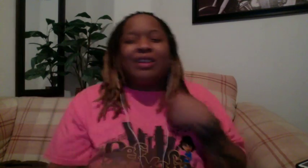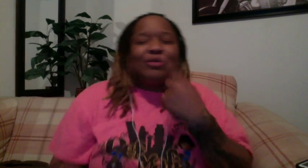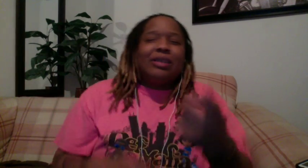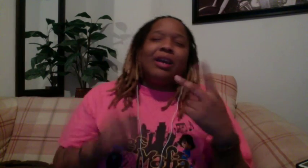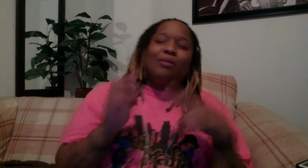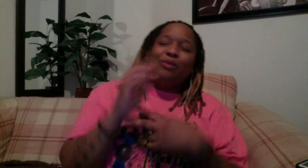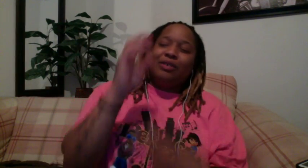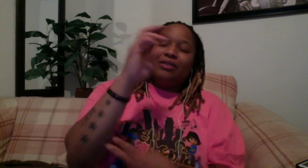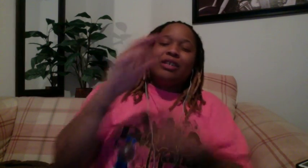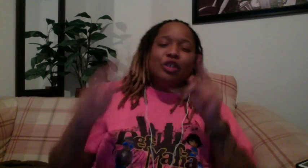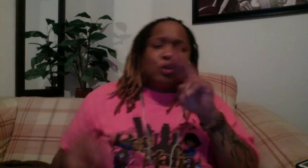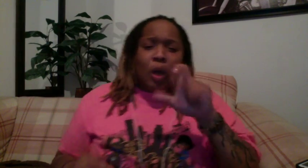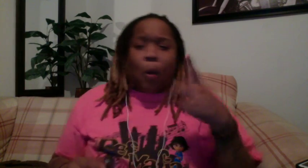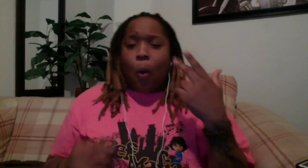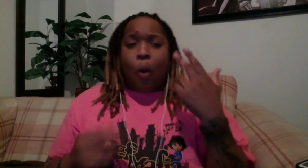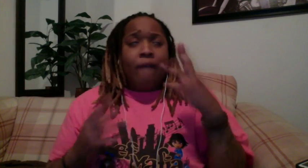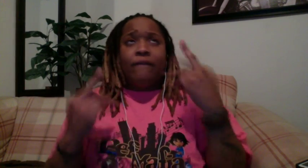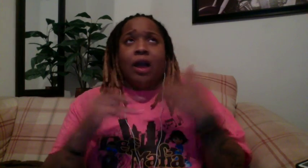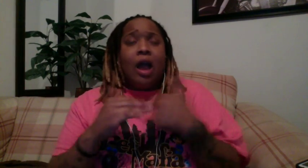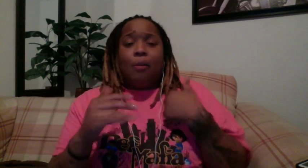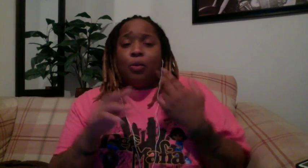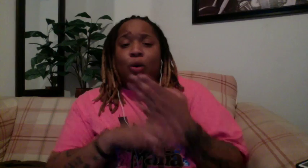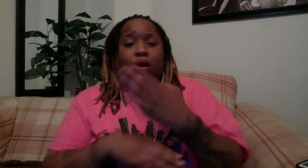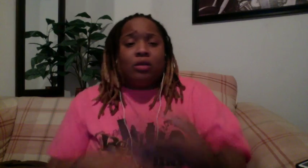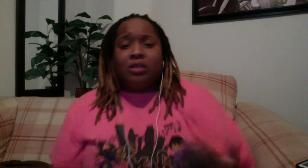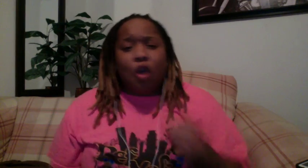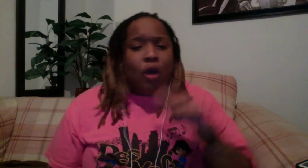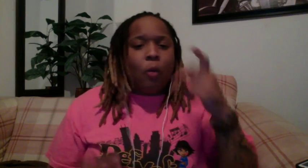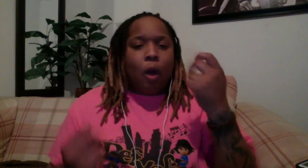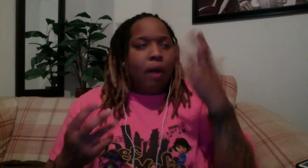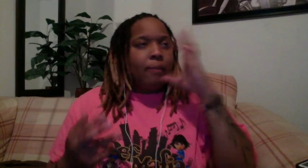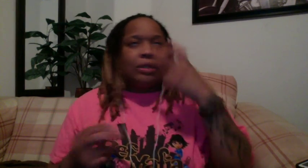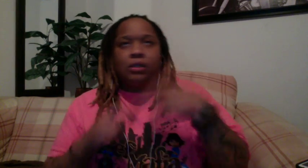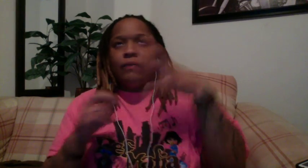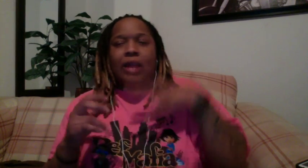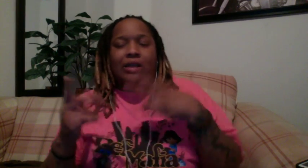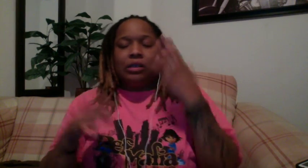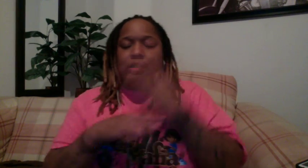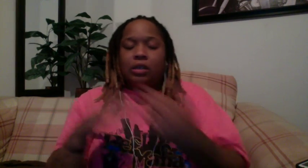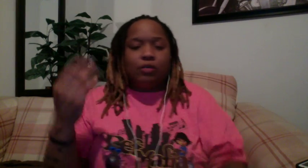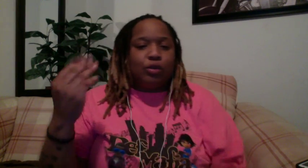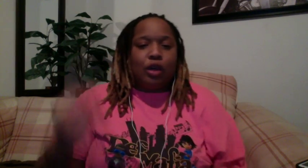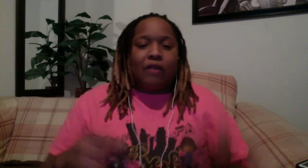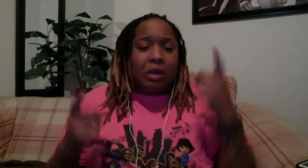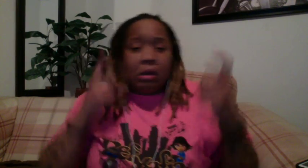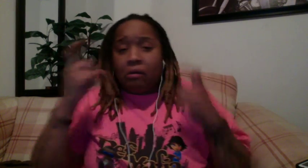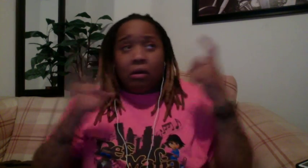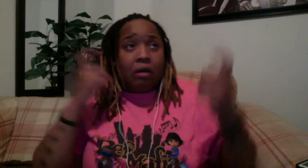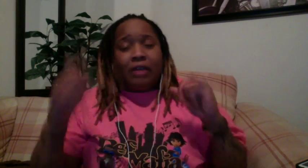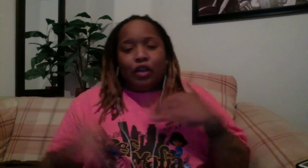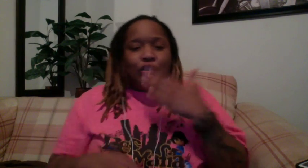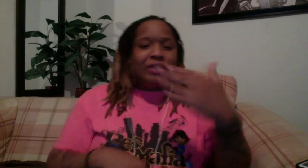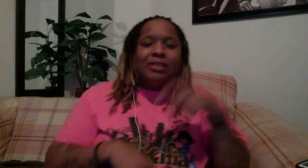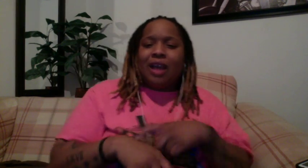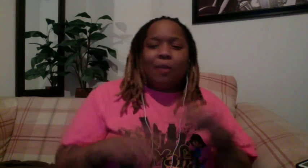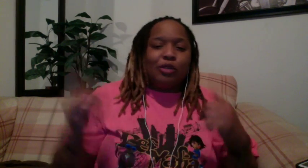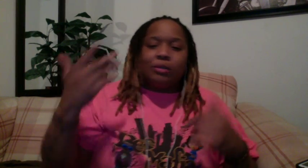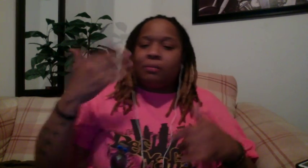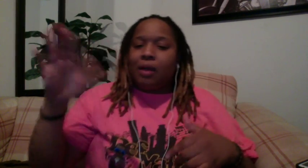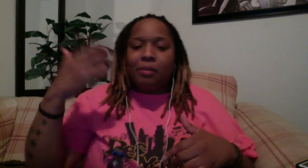tell him bridge or tunnel, give a flock Yeah, I come across all these wannabe tough guys Son and soft gun go off, have them like a good show Just keep on